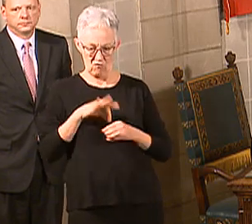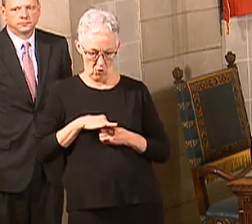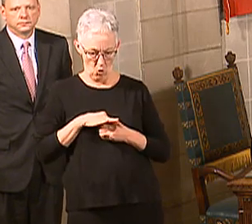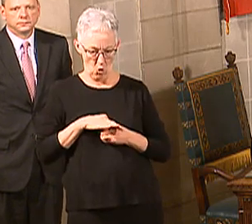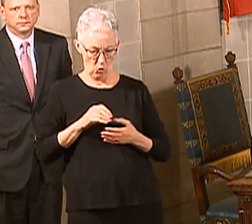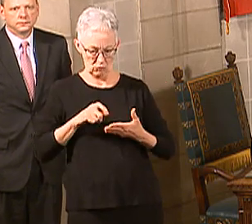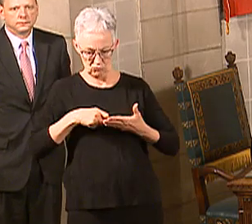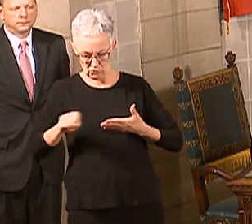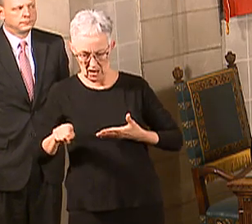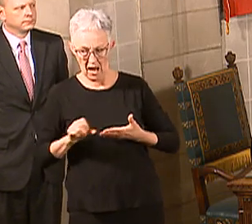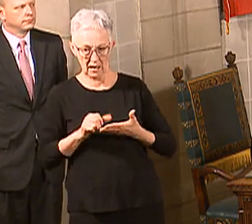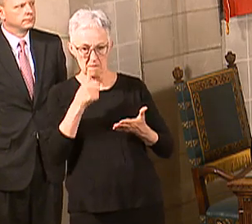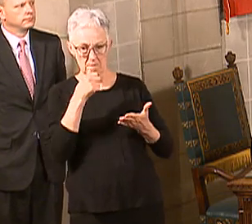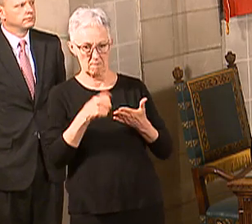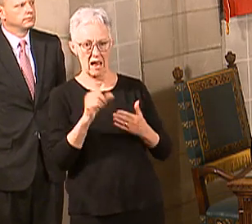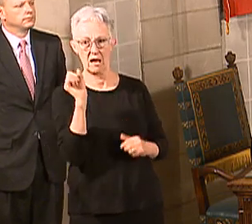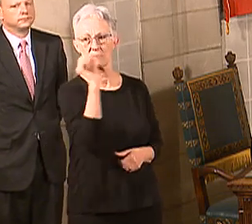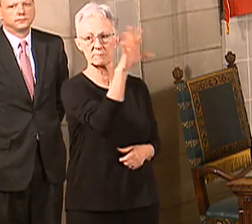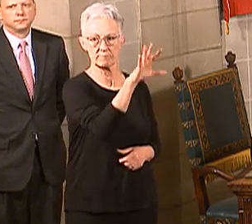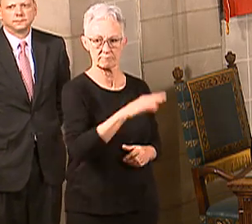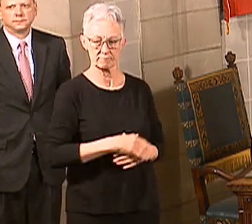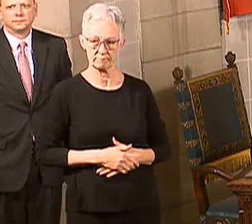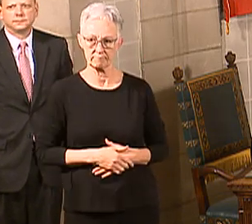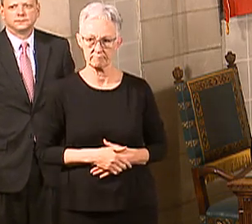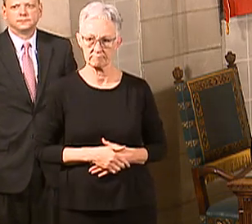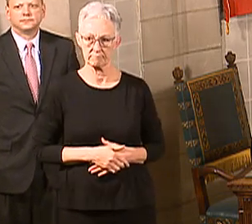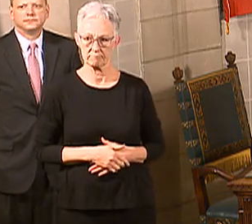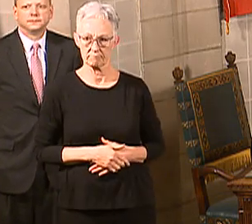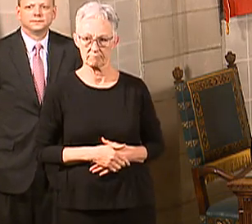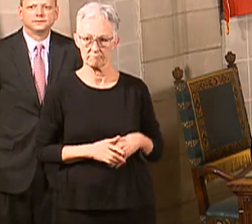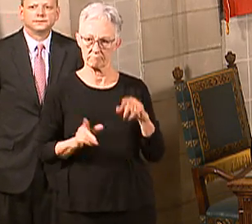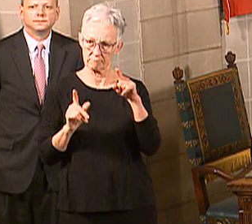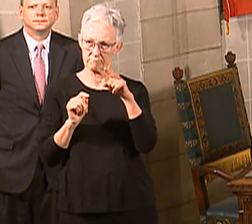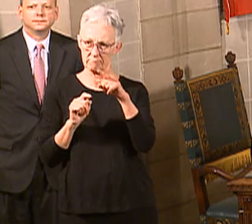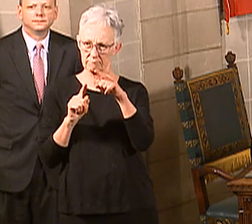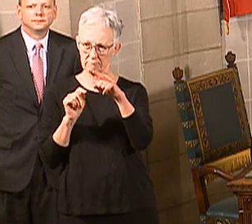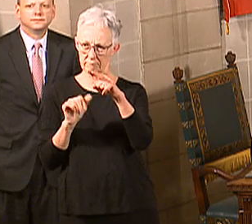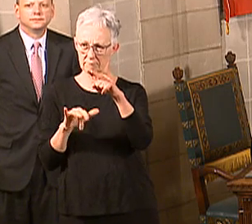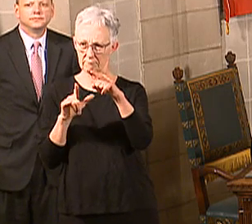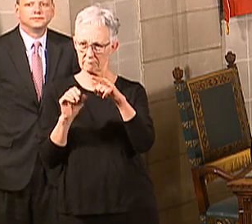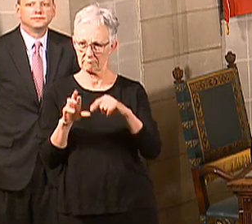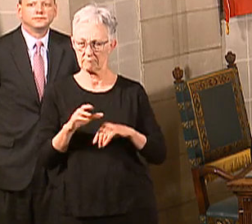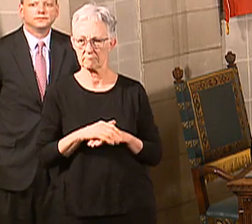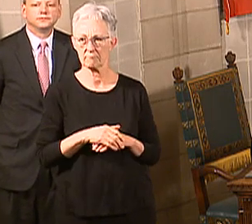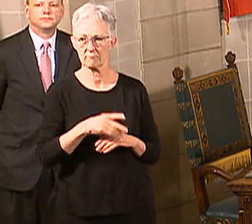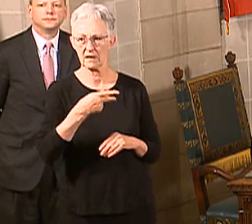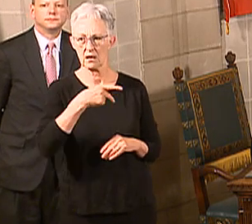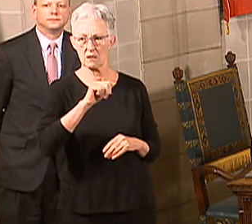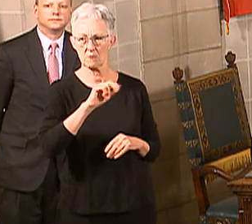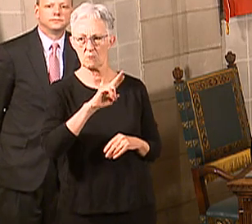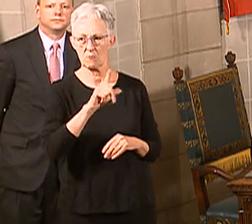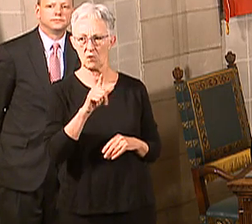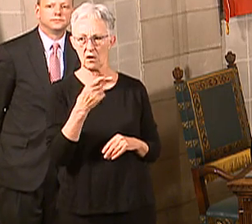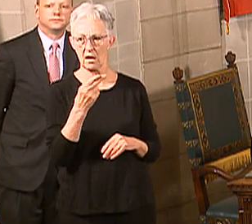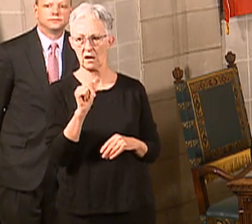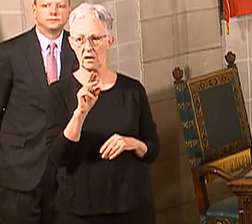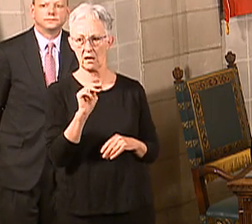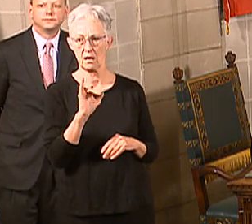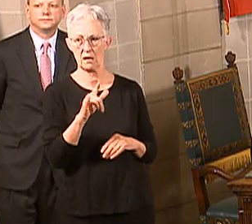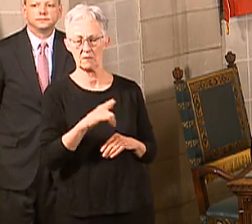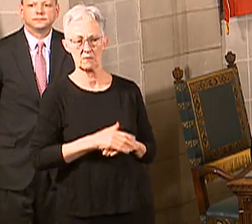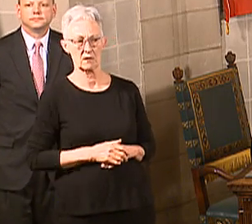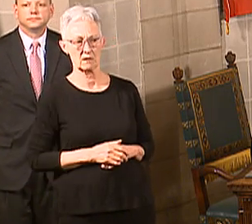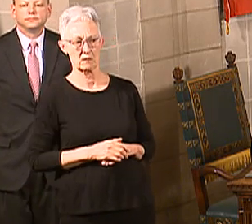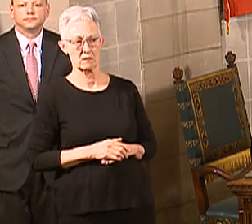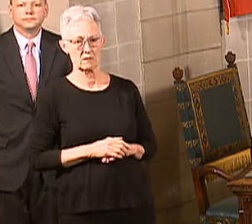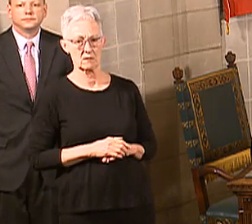Okay, so with that, I'm going to go ahead. Oh, Taylor, do you have anything else that's been texted in? First of all, from Paul Hamill. A former state senator asked when